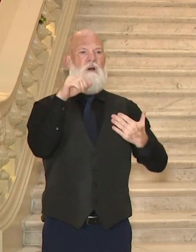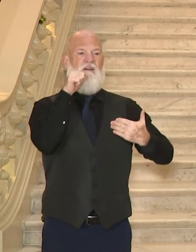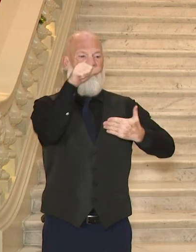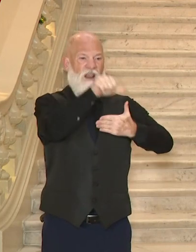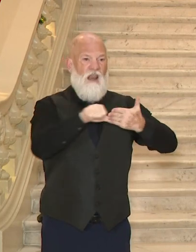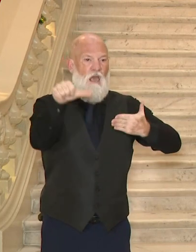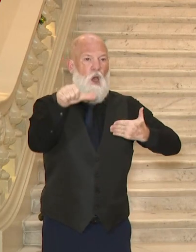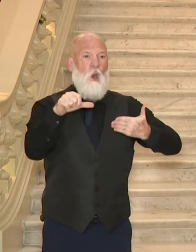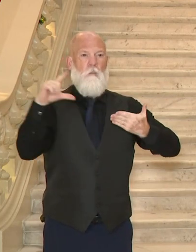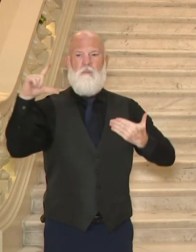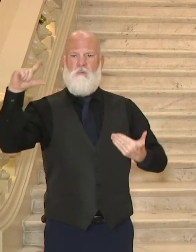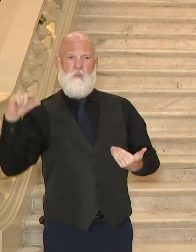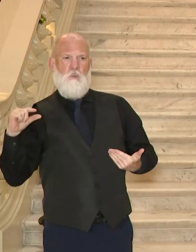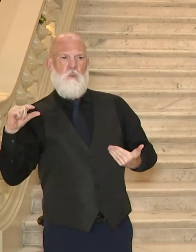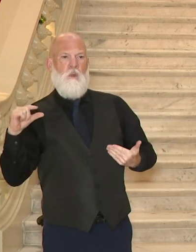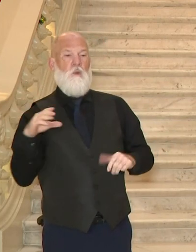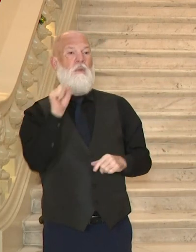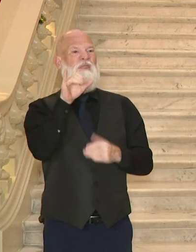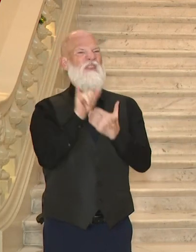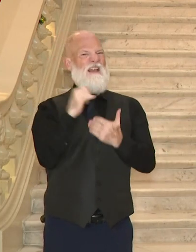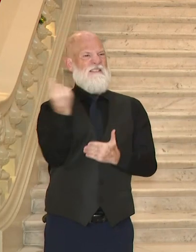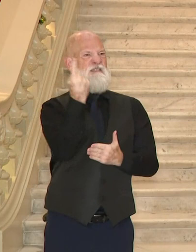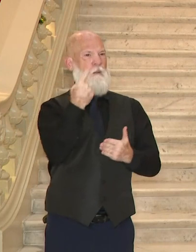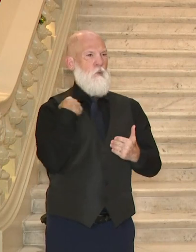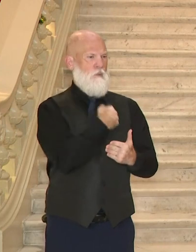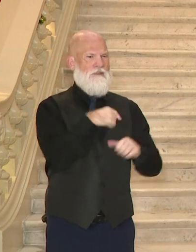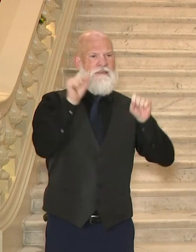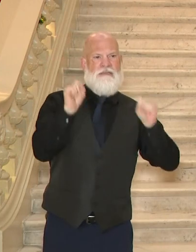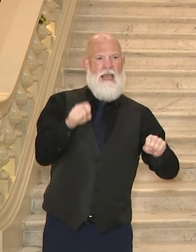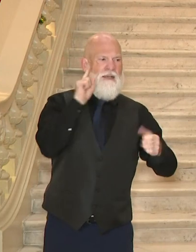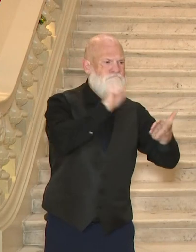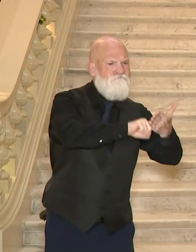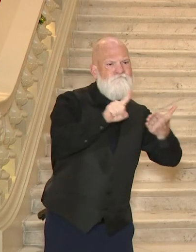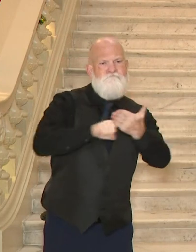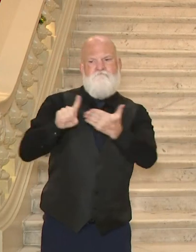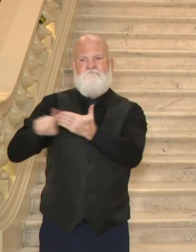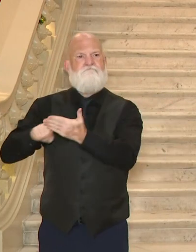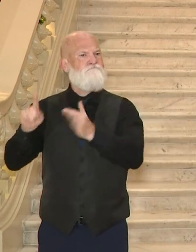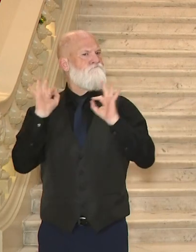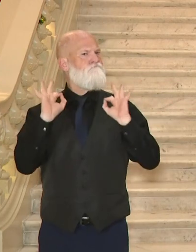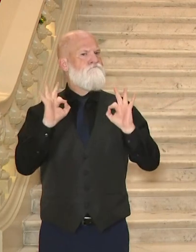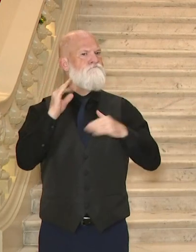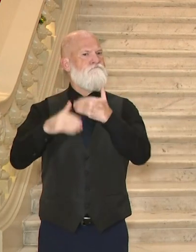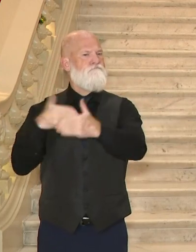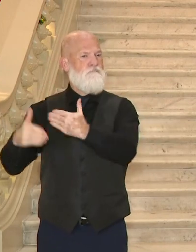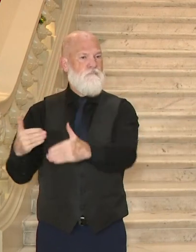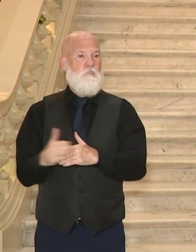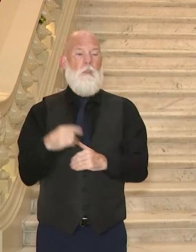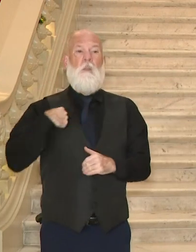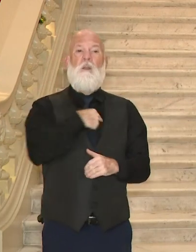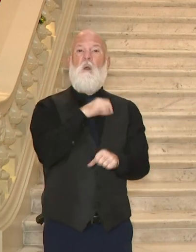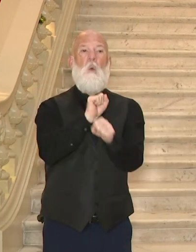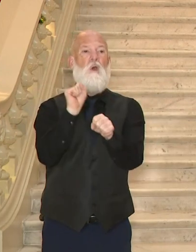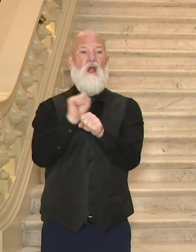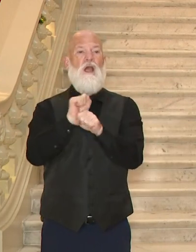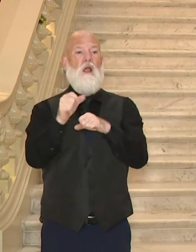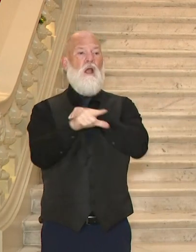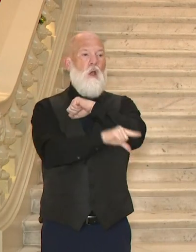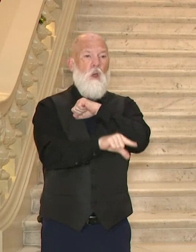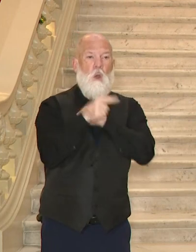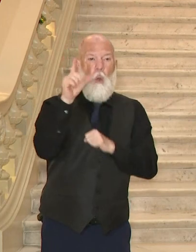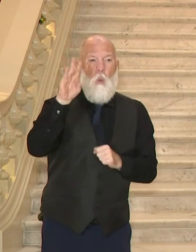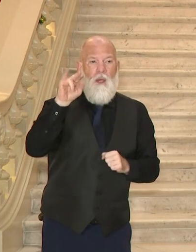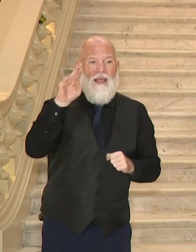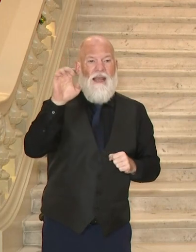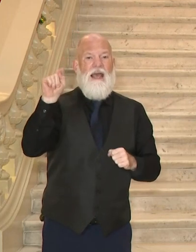We have multiple investigations underway surrounding absentee ballots in Fulton, Gwinnett, Cobb, and many others.